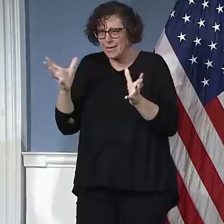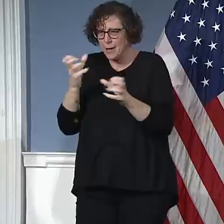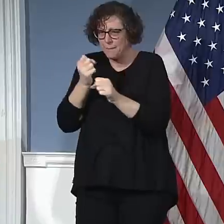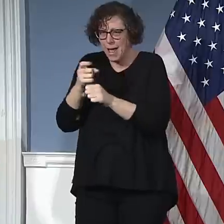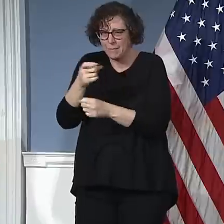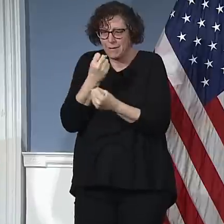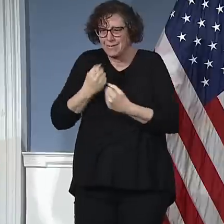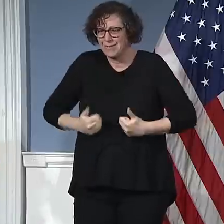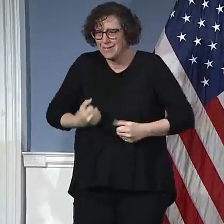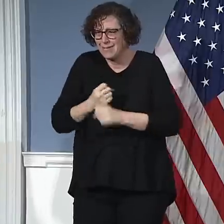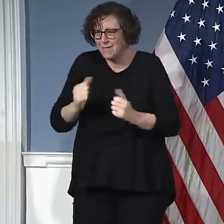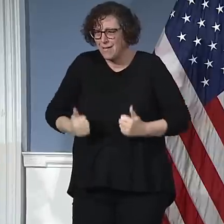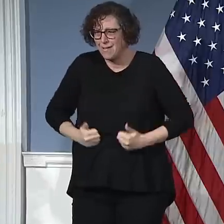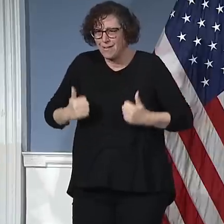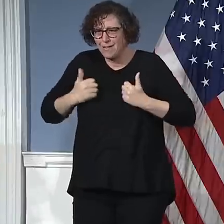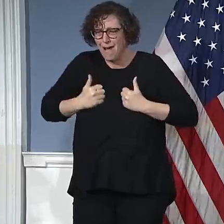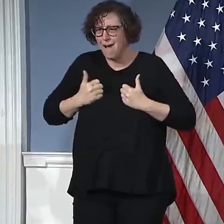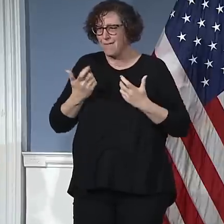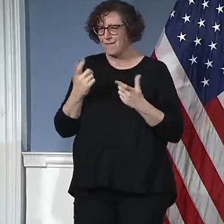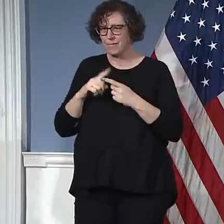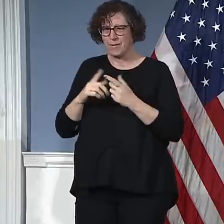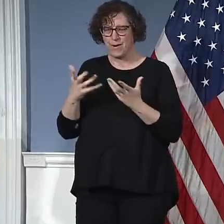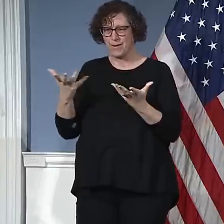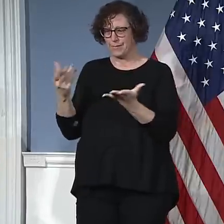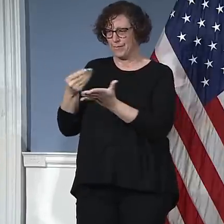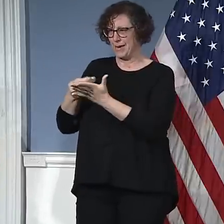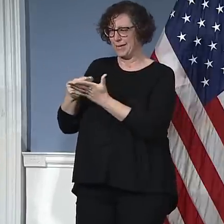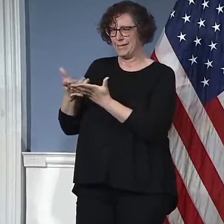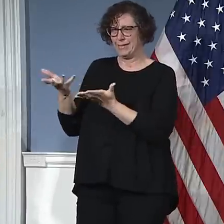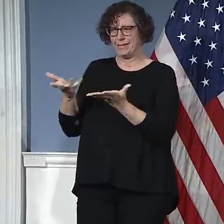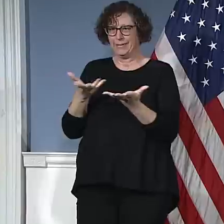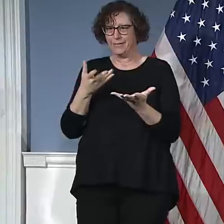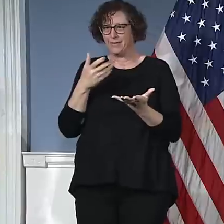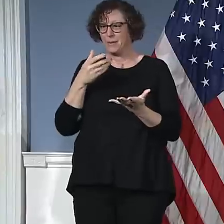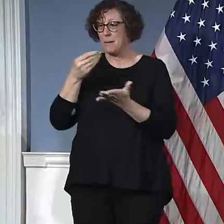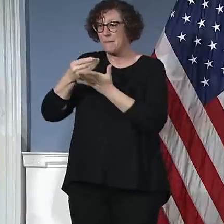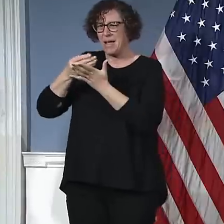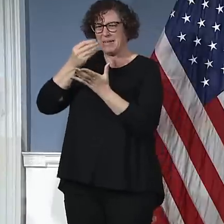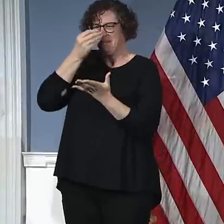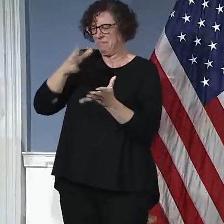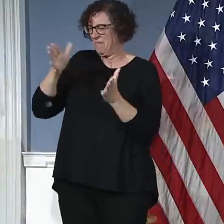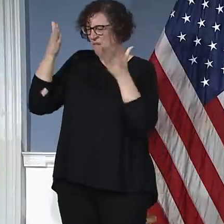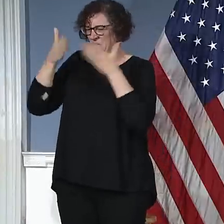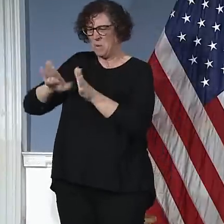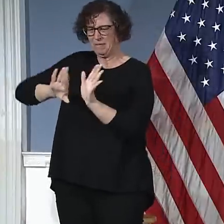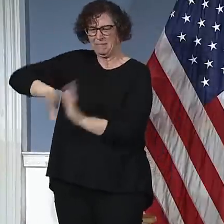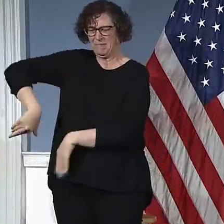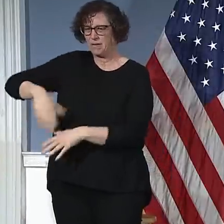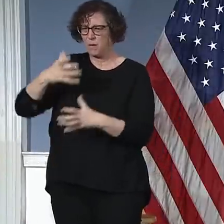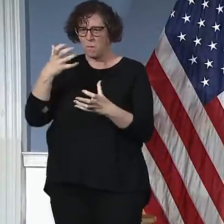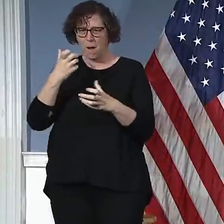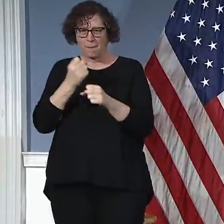a budget crisis. No, we're acting like right now we have only one imperative, save lives.